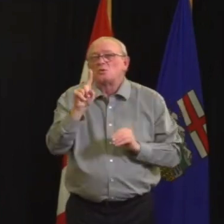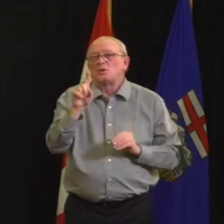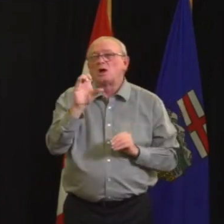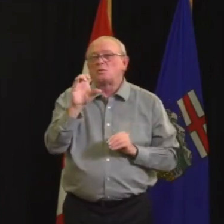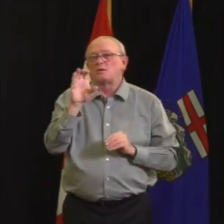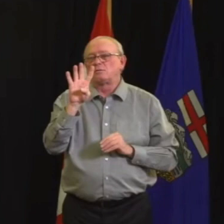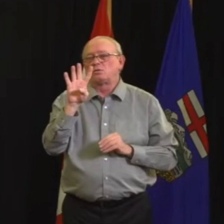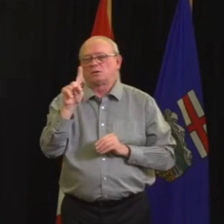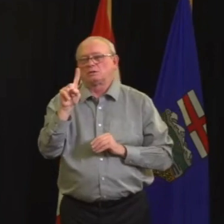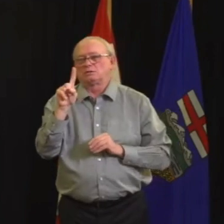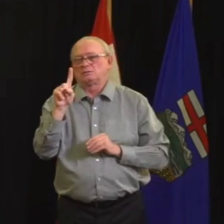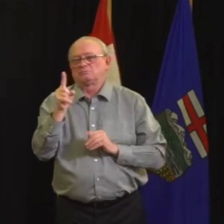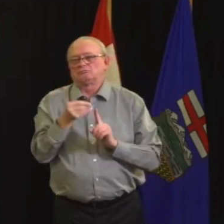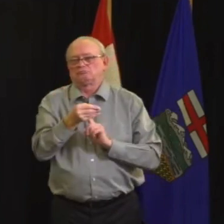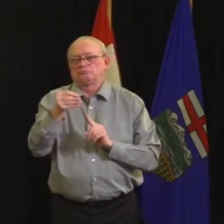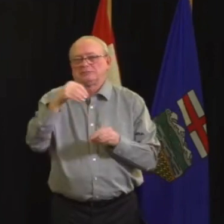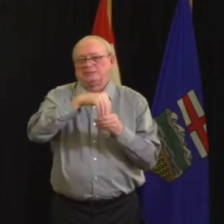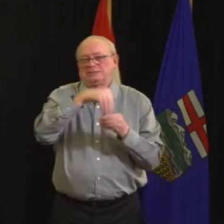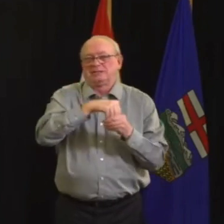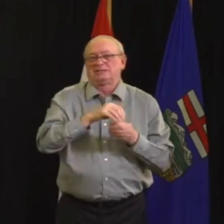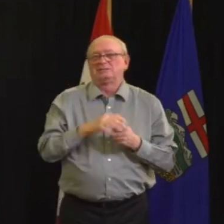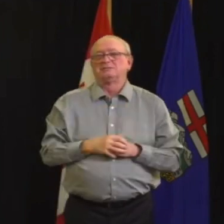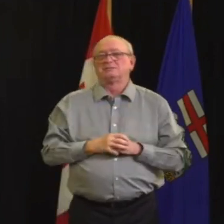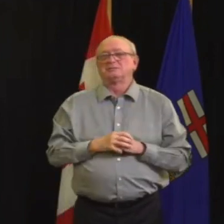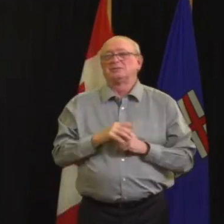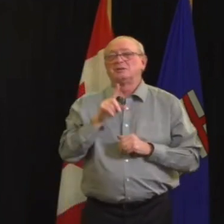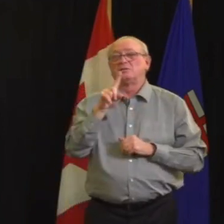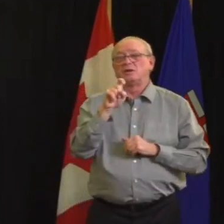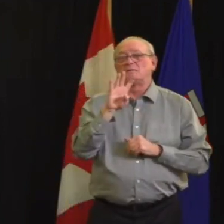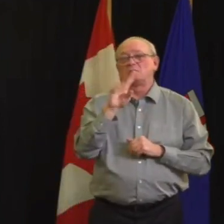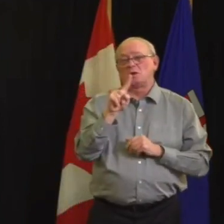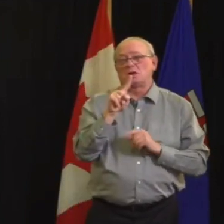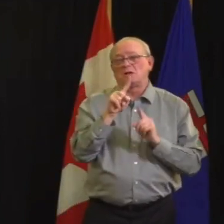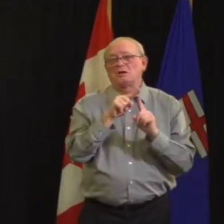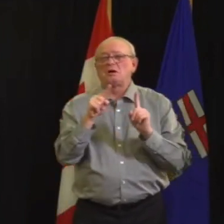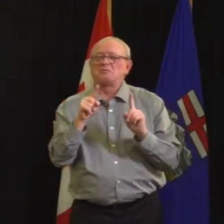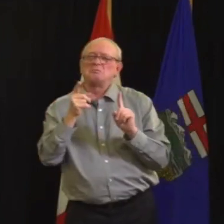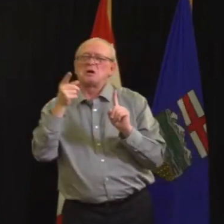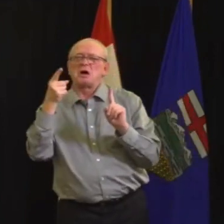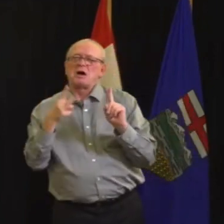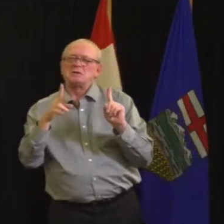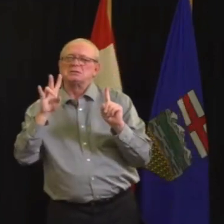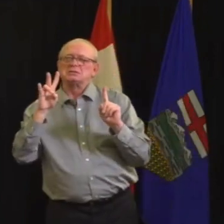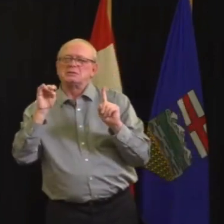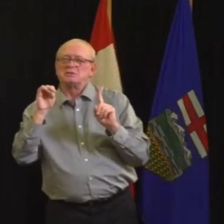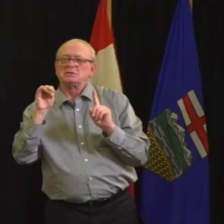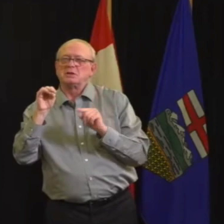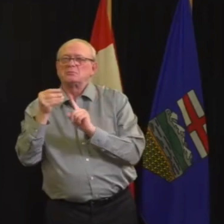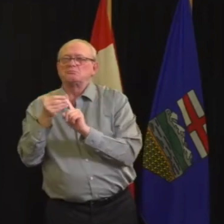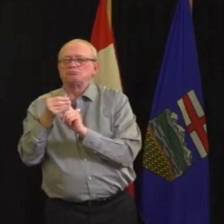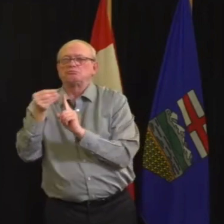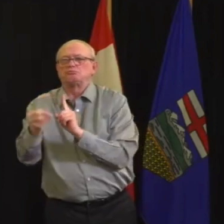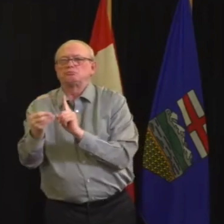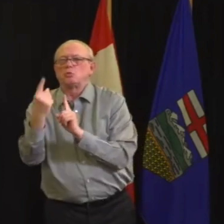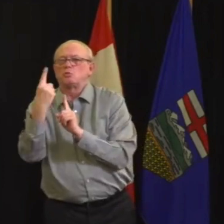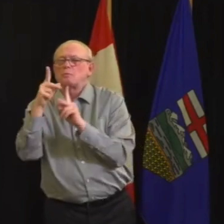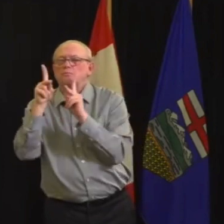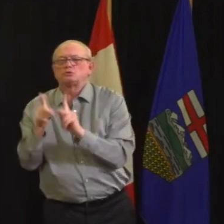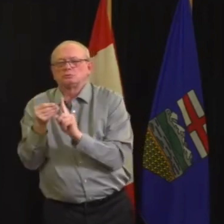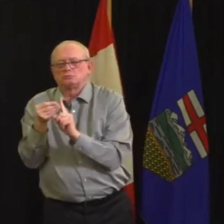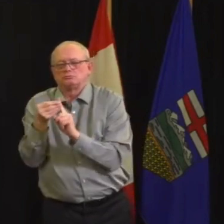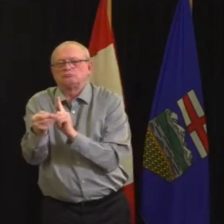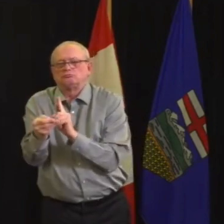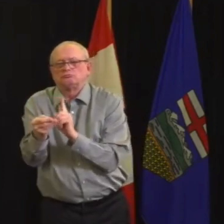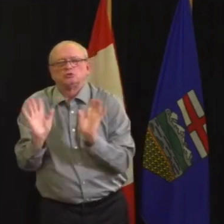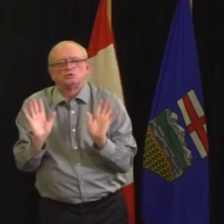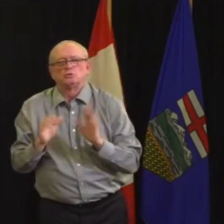in transmission that is being seen in our communities. And this community transmission rise is putting them at risk. Sadly,